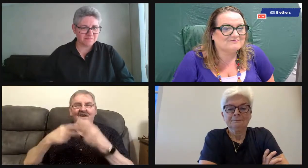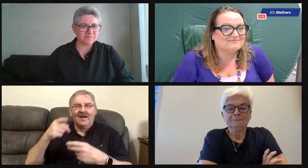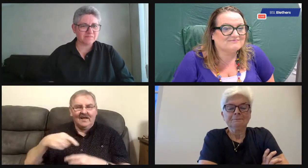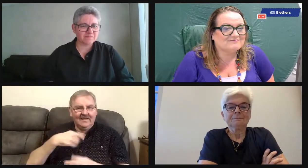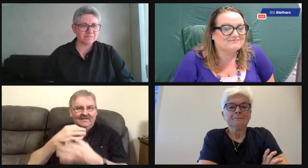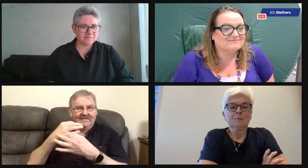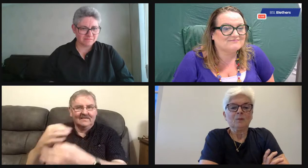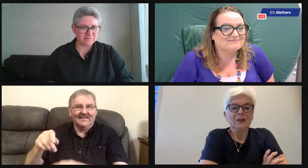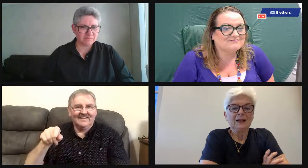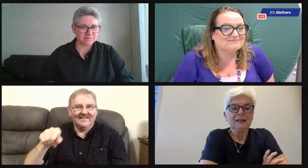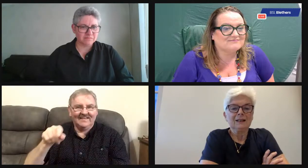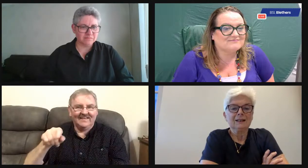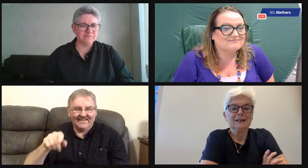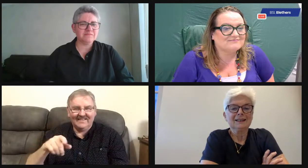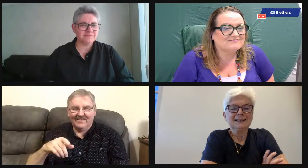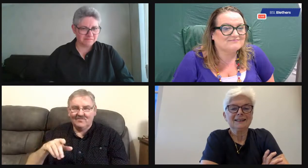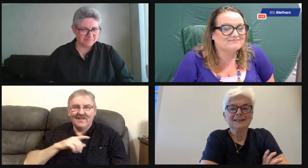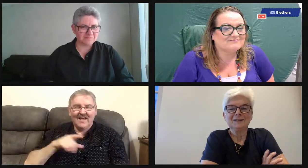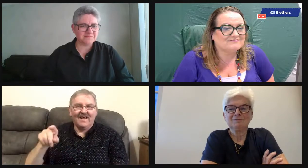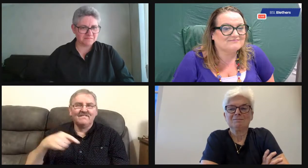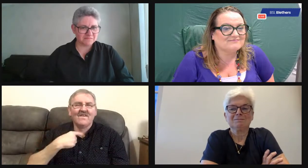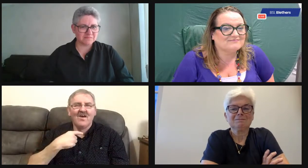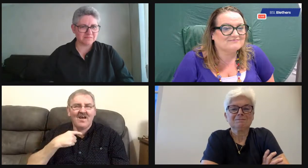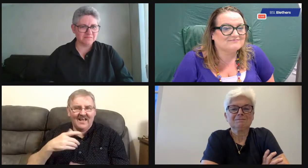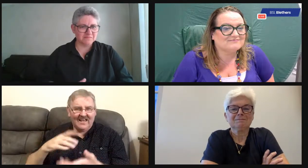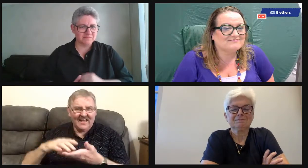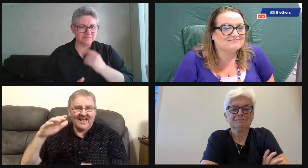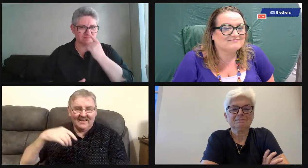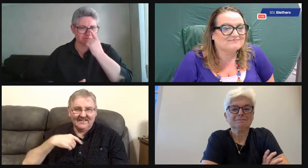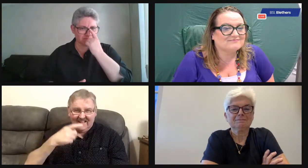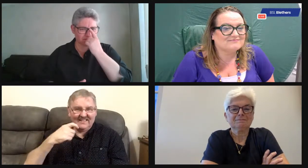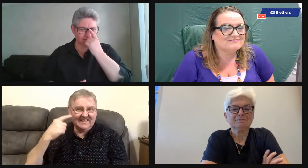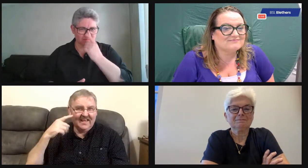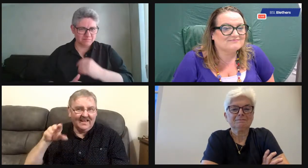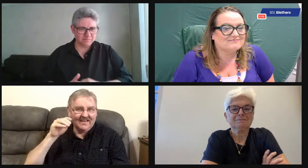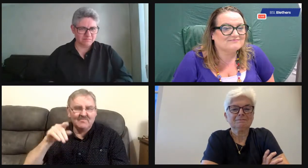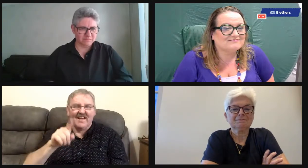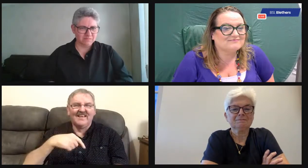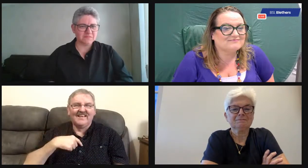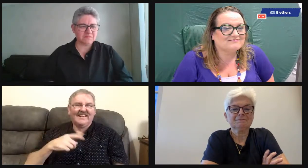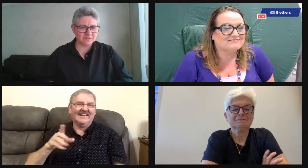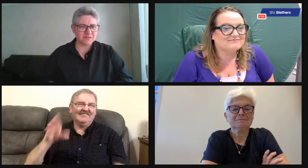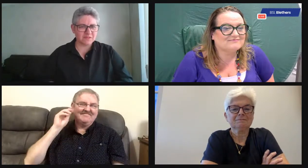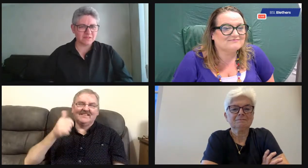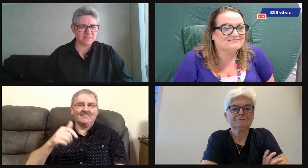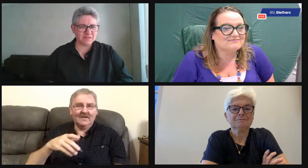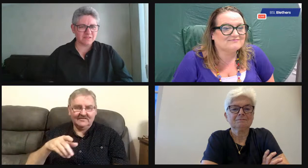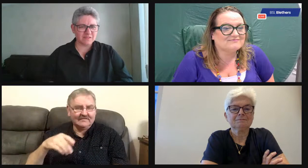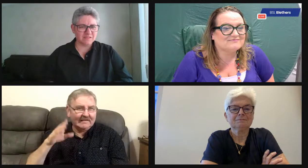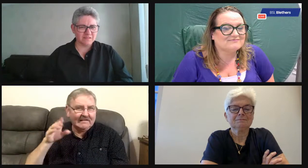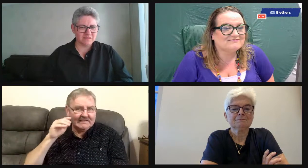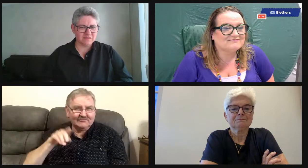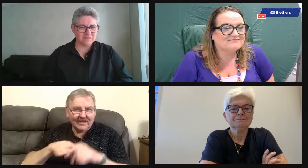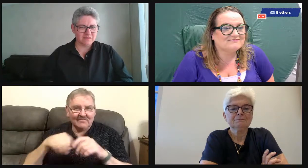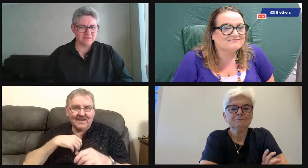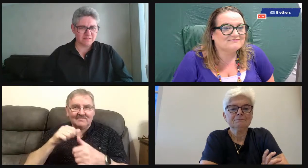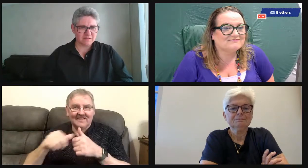particularly Freddie Mercury. I was addicted to Queen songs. I could